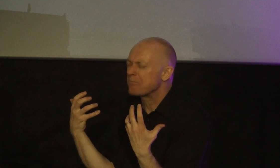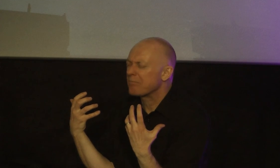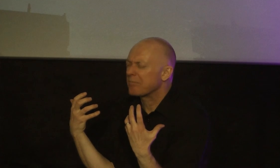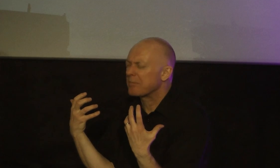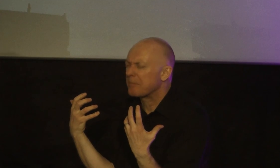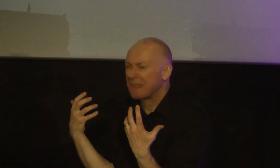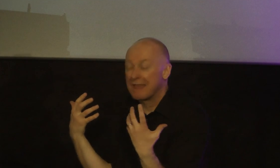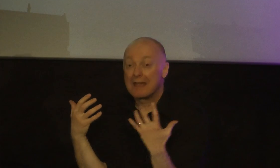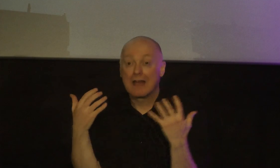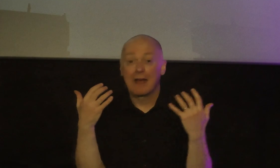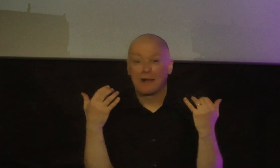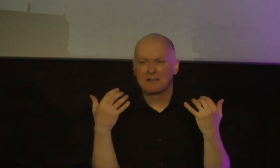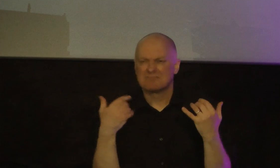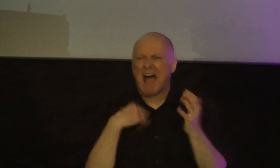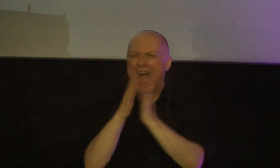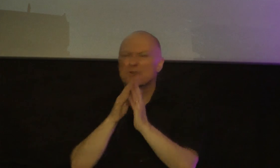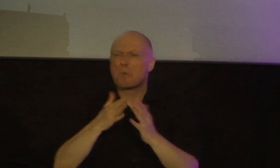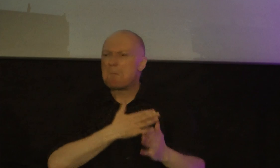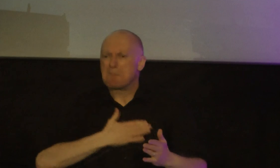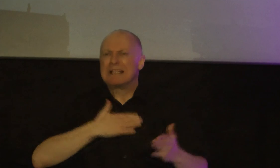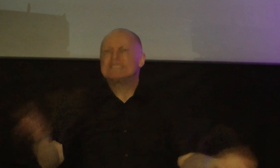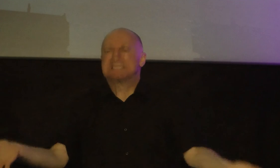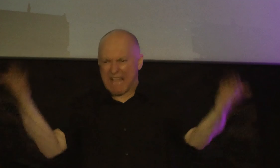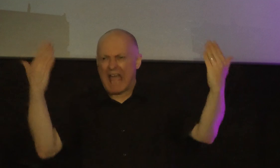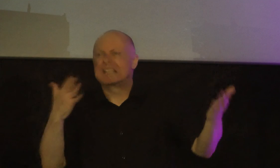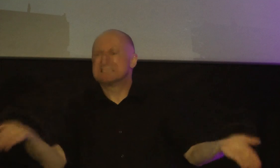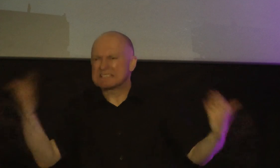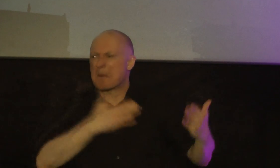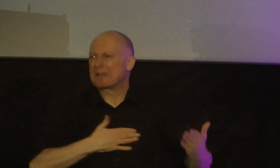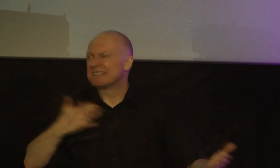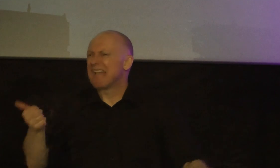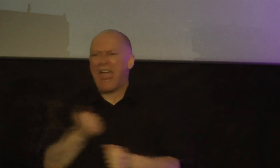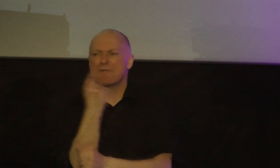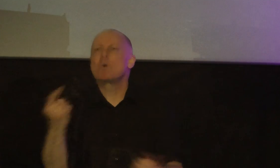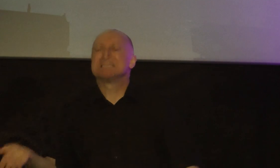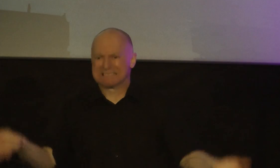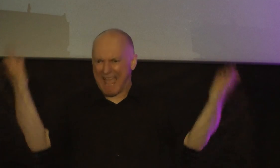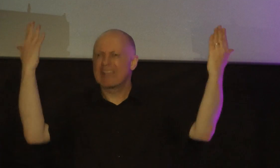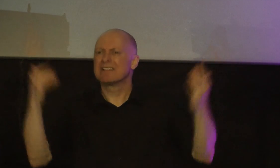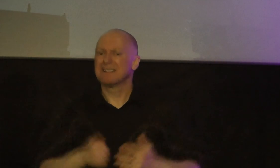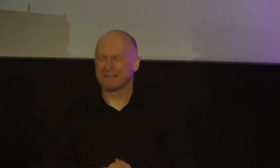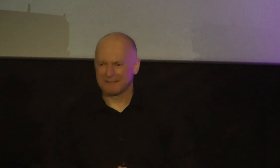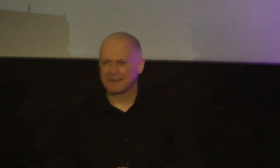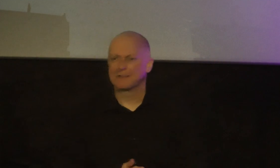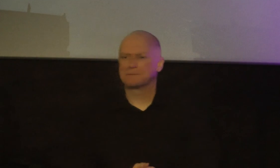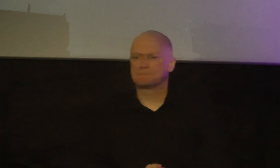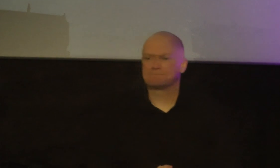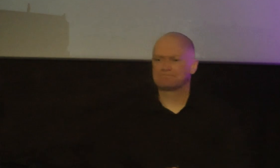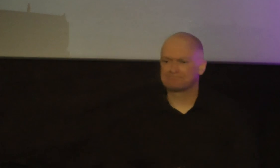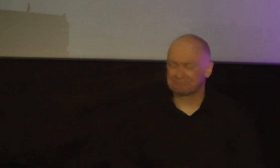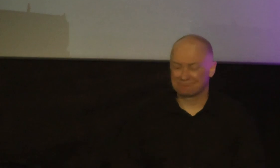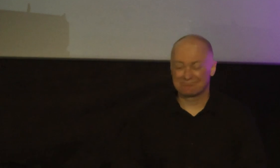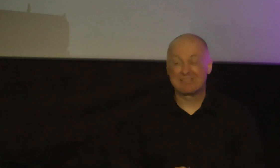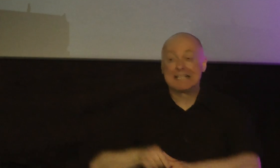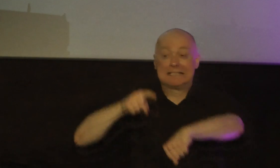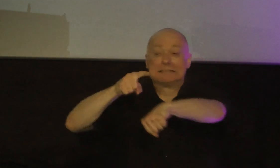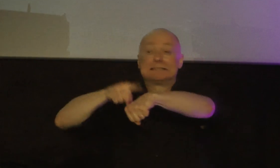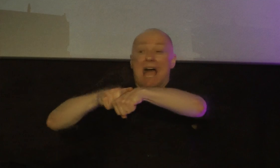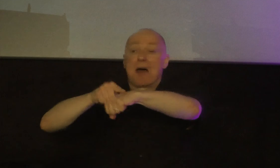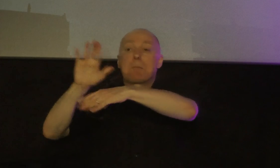invite you to stand right where you are all over stand up stand up gonna do business with God if